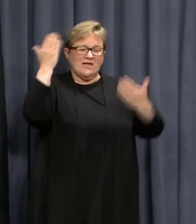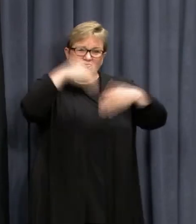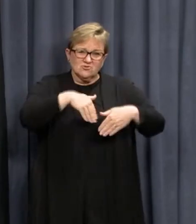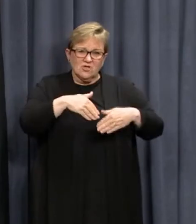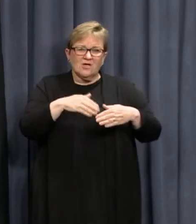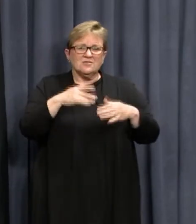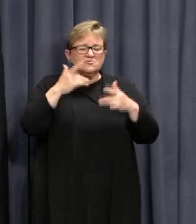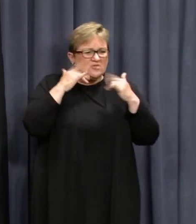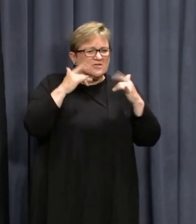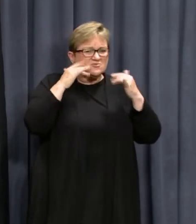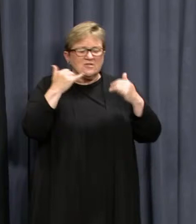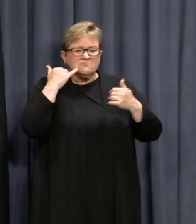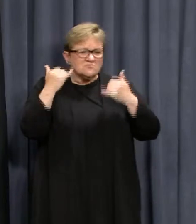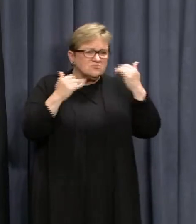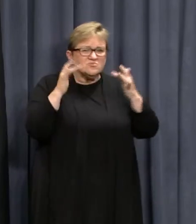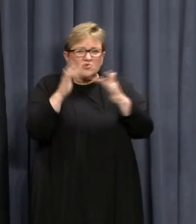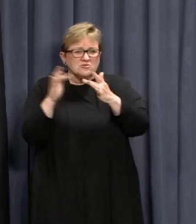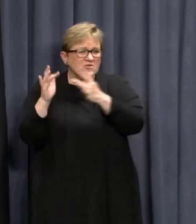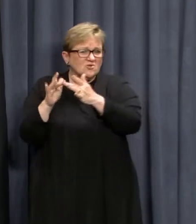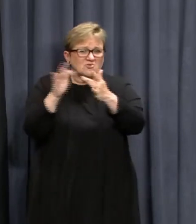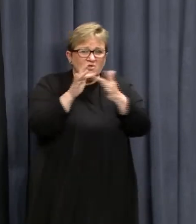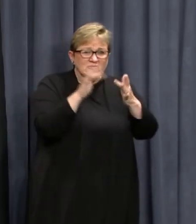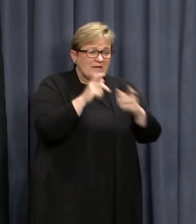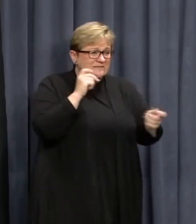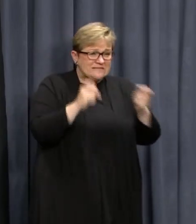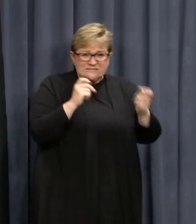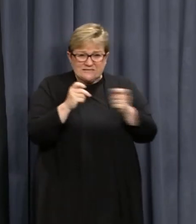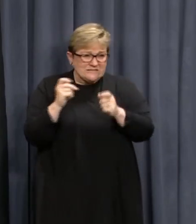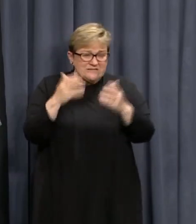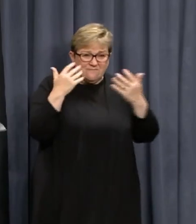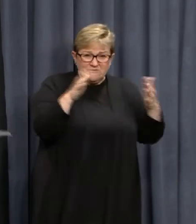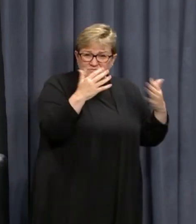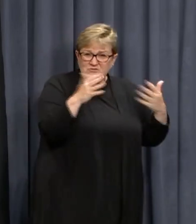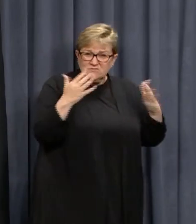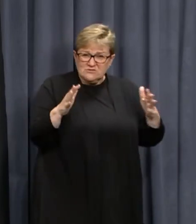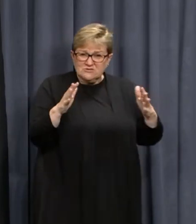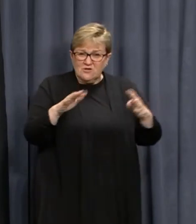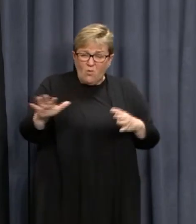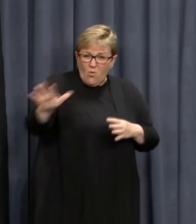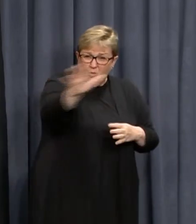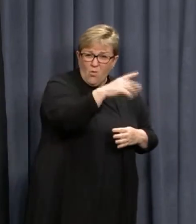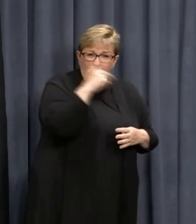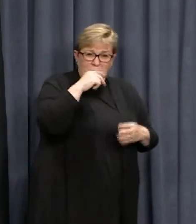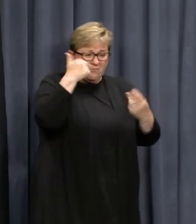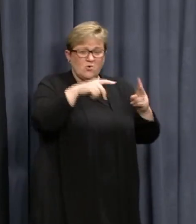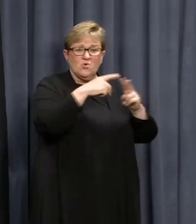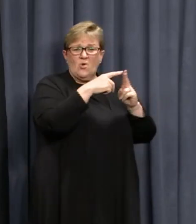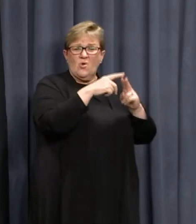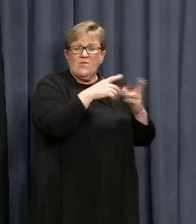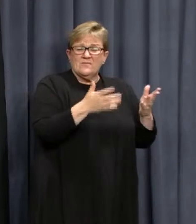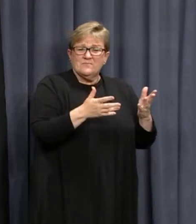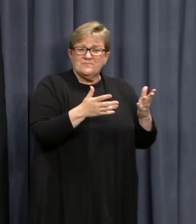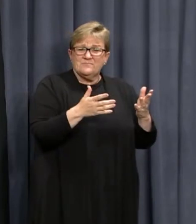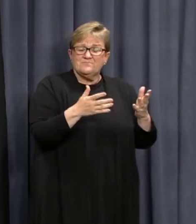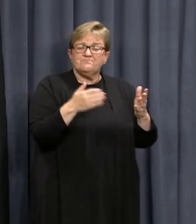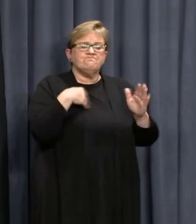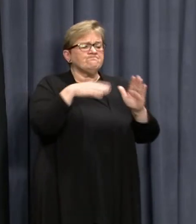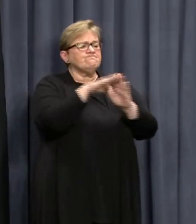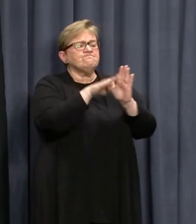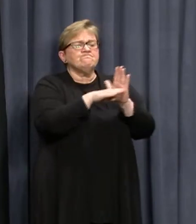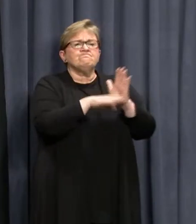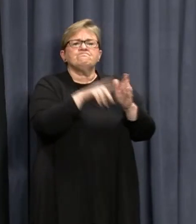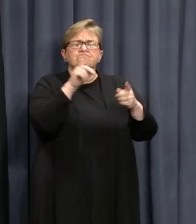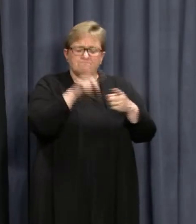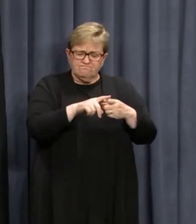to do further contact tracing and get test results for other close contacts. Our restrictions in place,